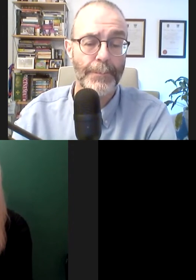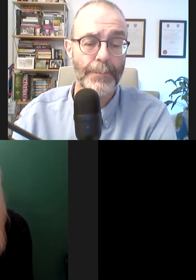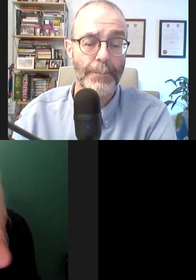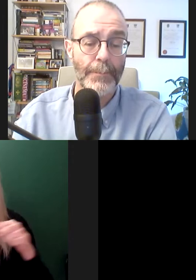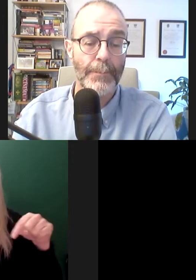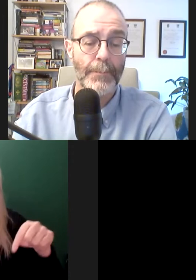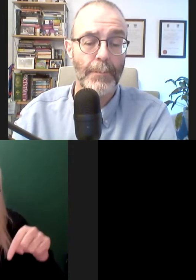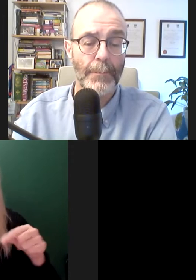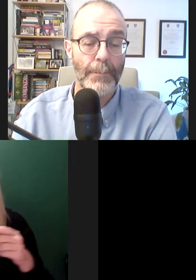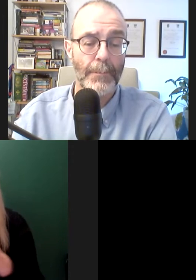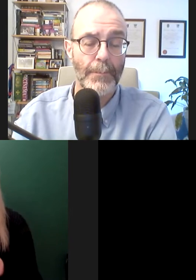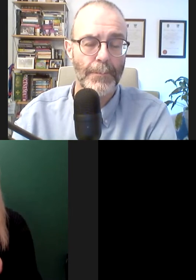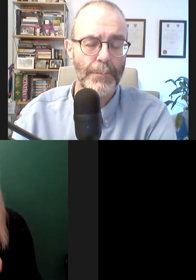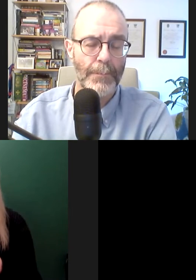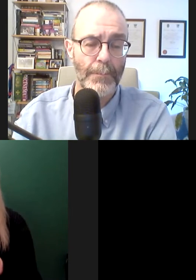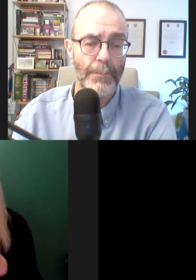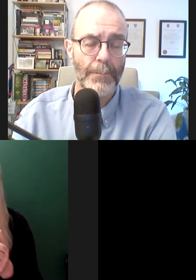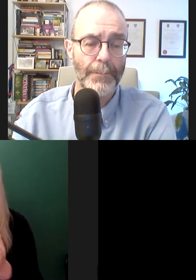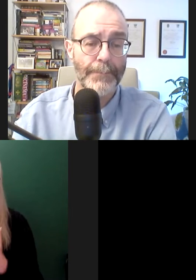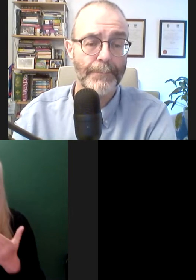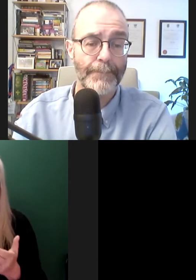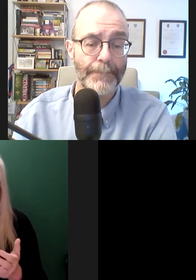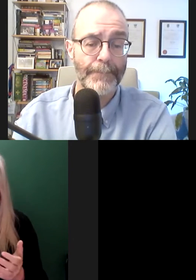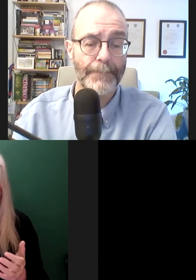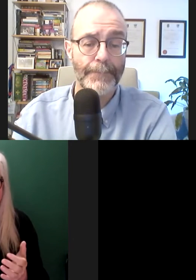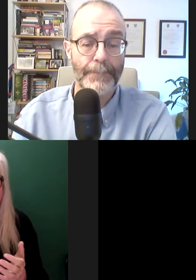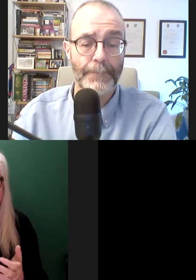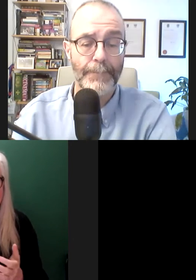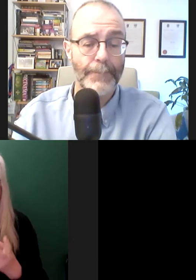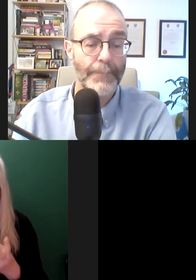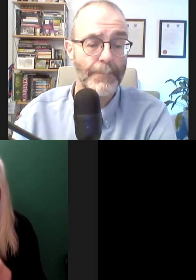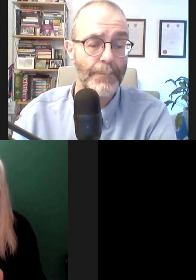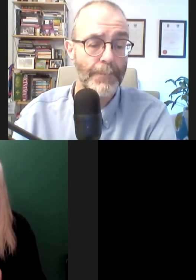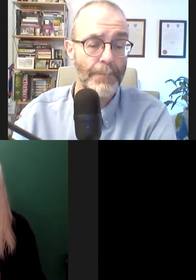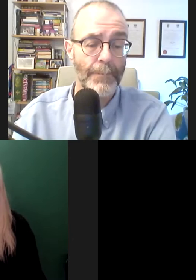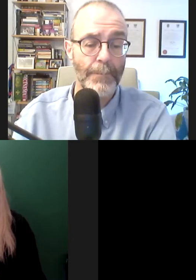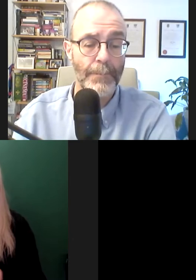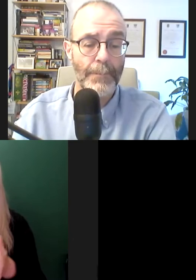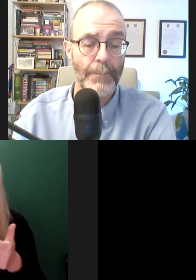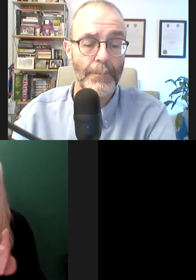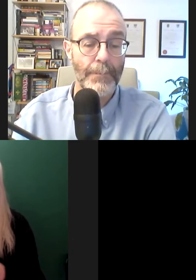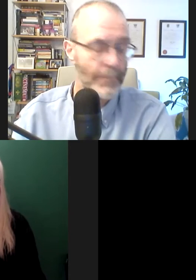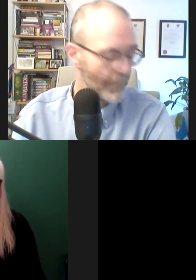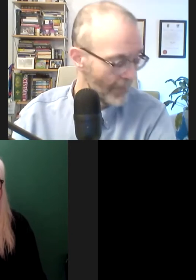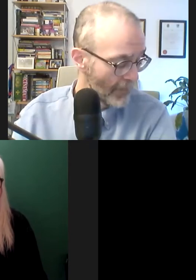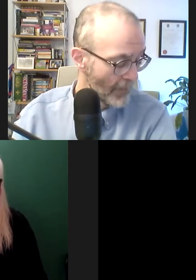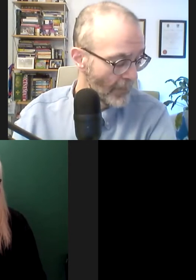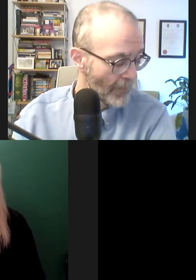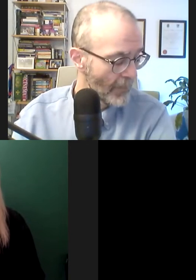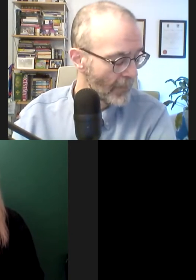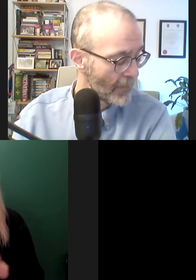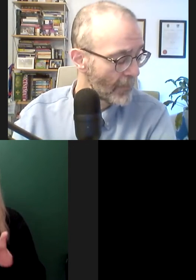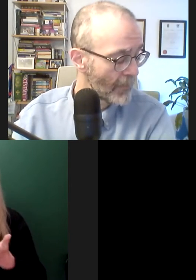I was only too delighted when IIEA and Barry asked me to write an introductory